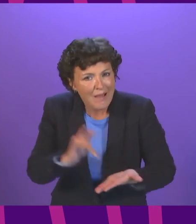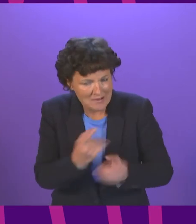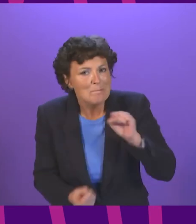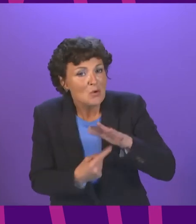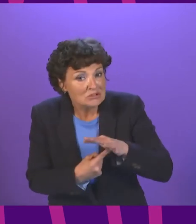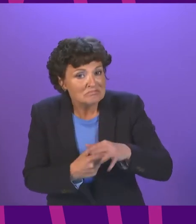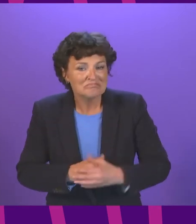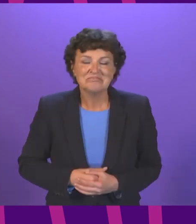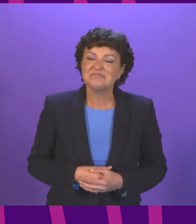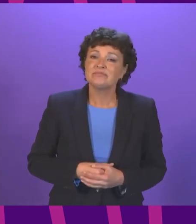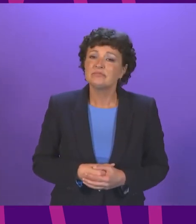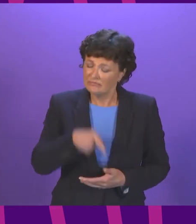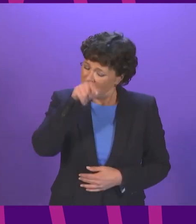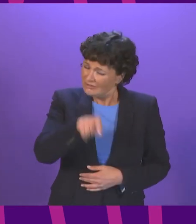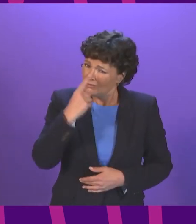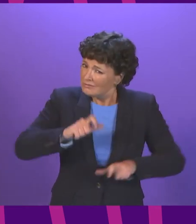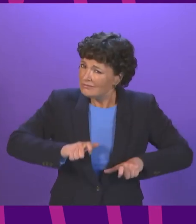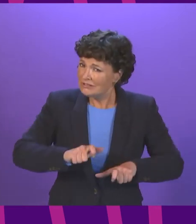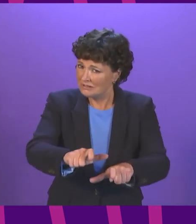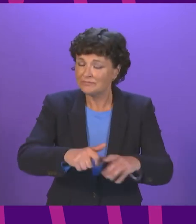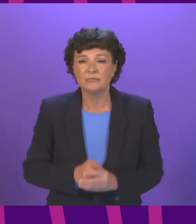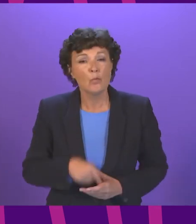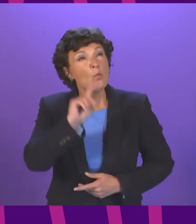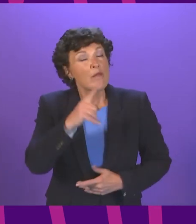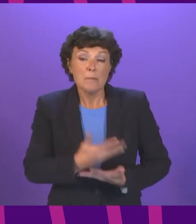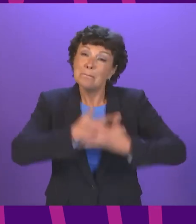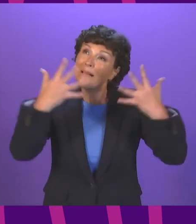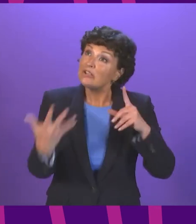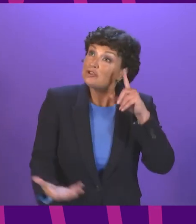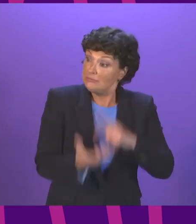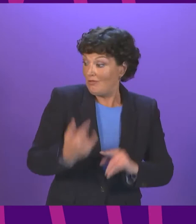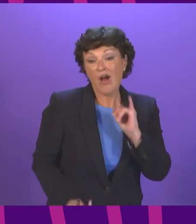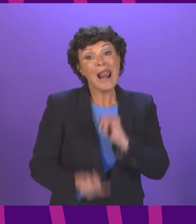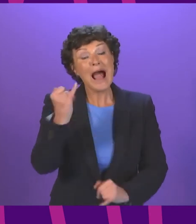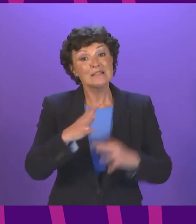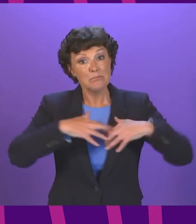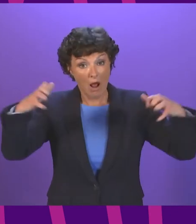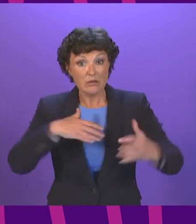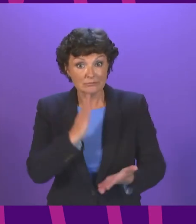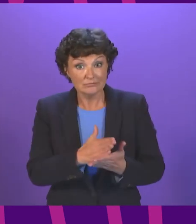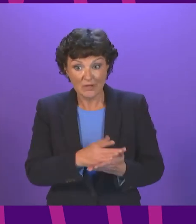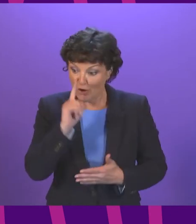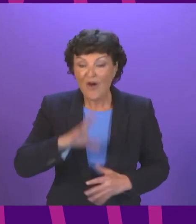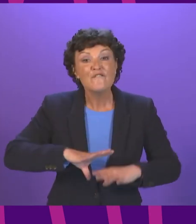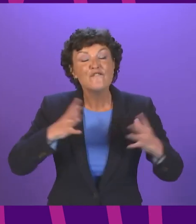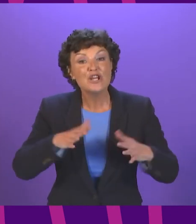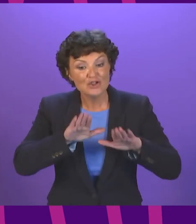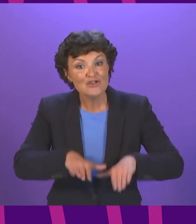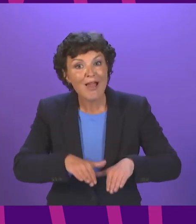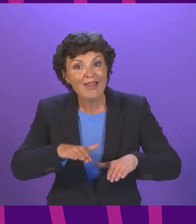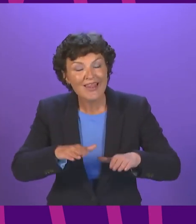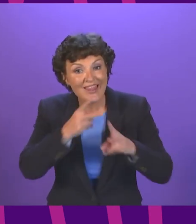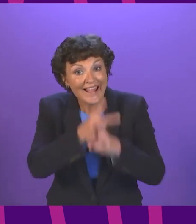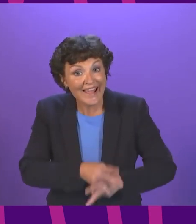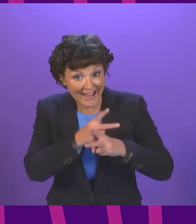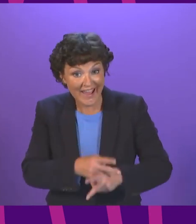running through this programme One of the landmark achievements of the last Parliament was the expansion of free childcare provision for three and four